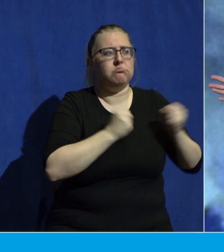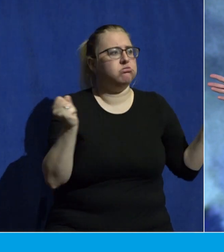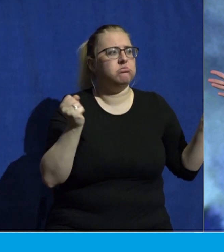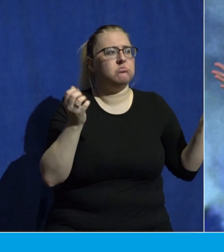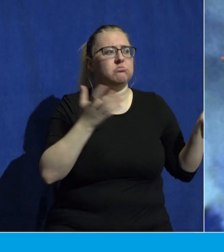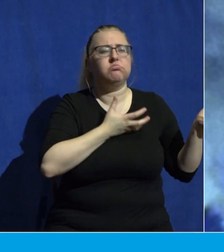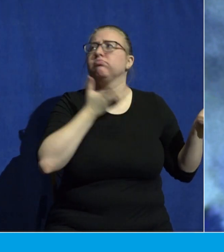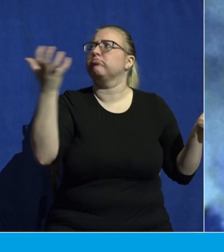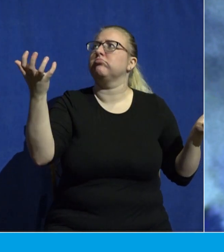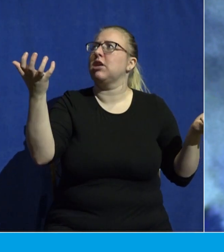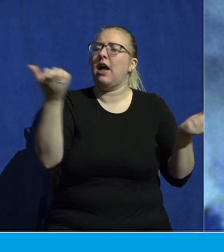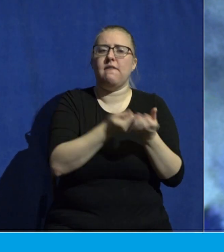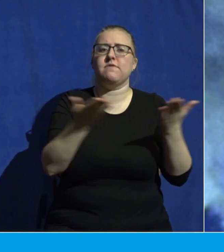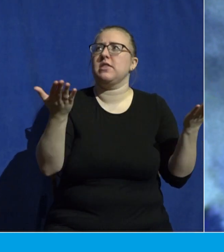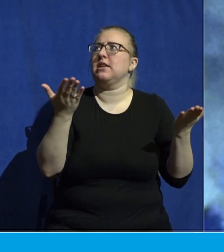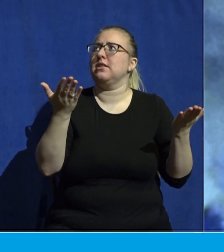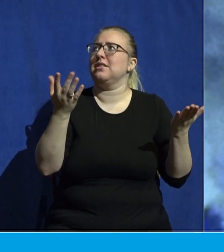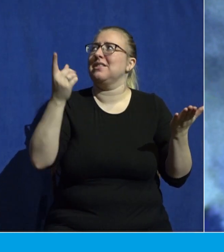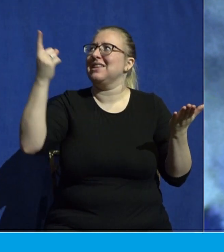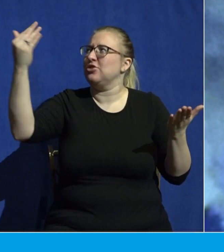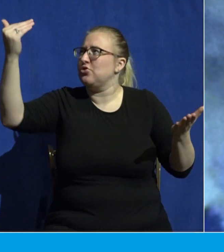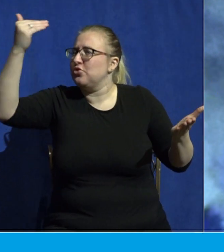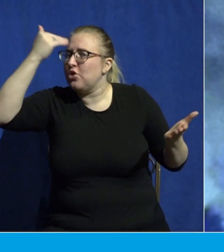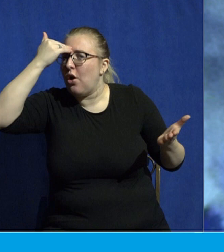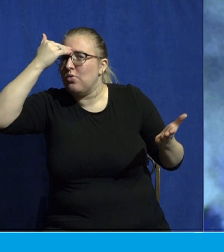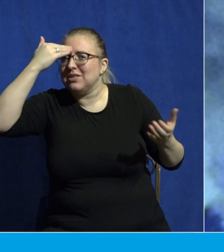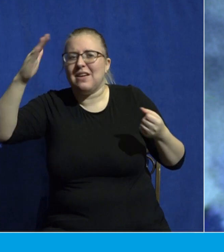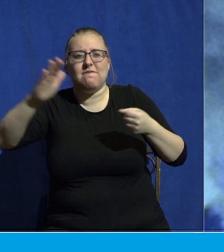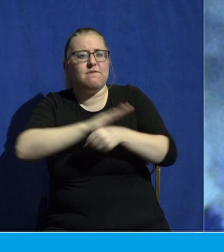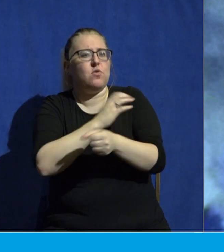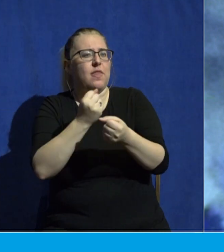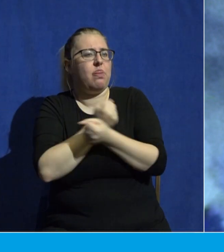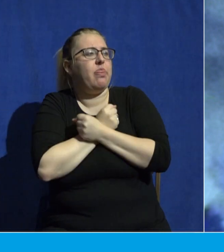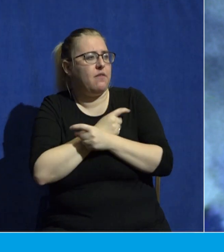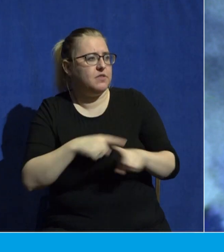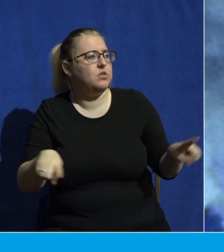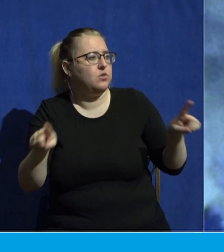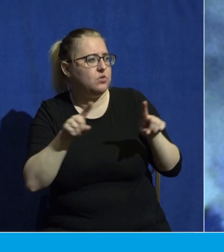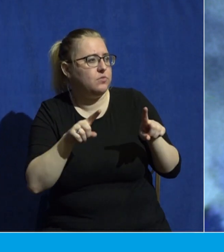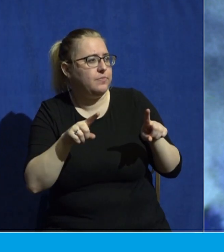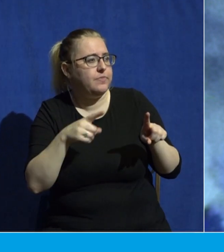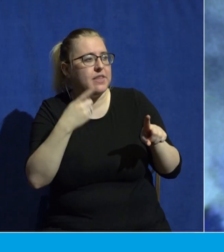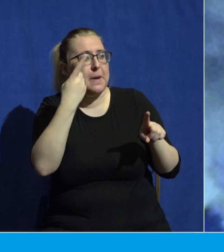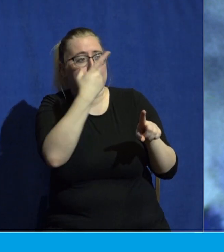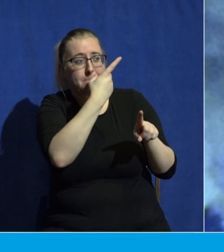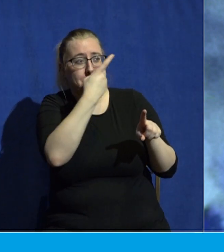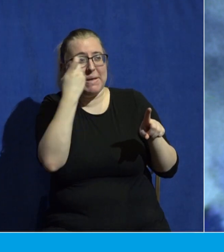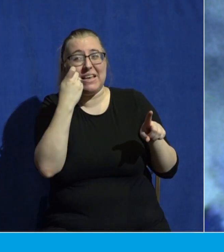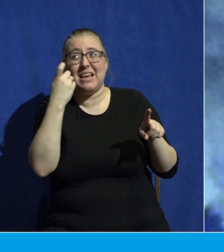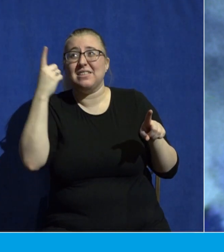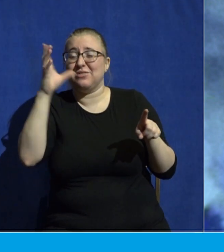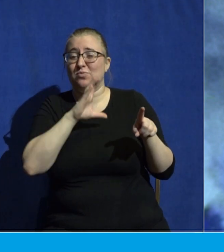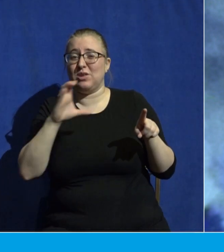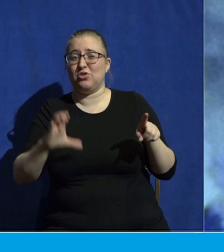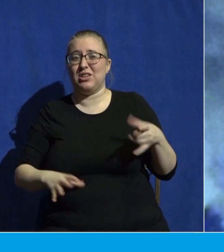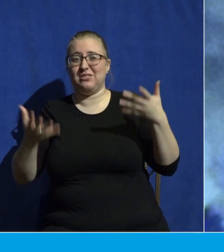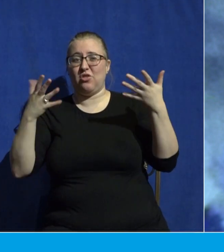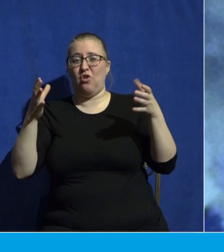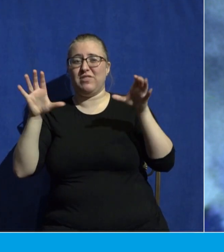and fully loved and fully loved because of what Christ has done for you. May God awaken in